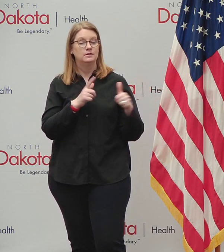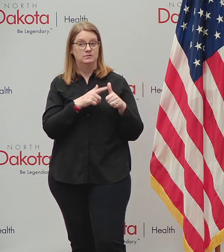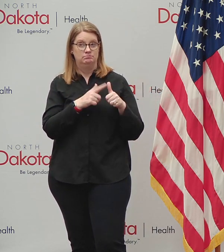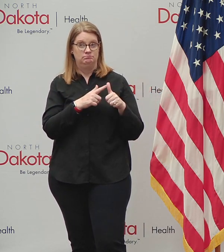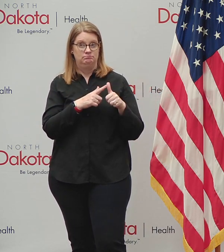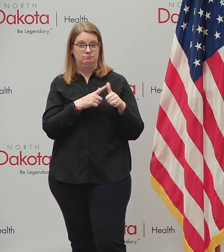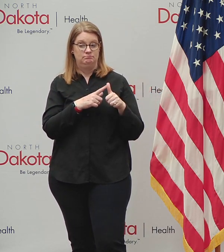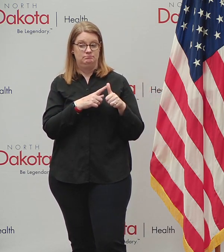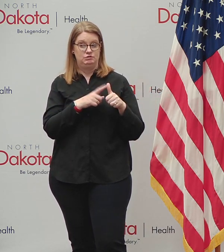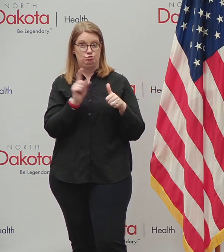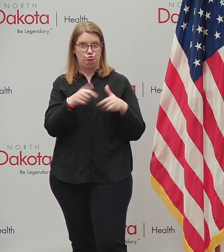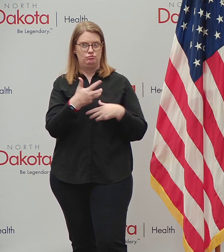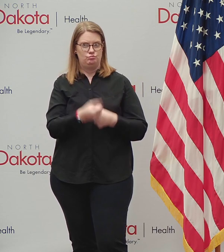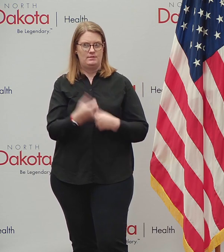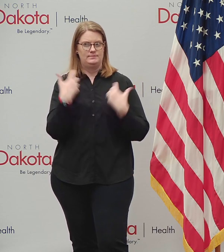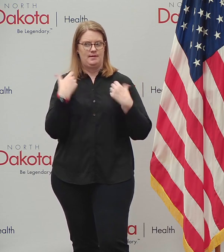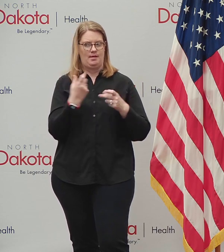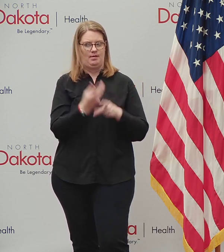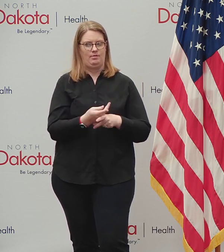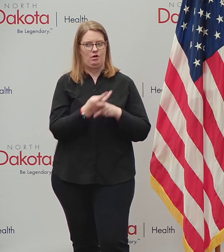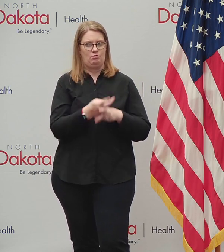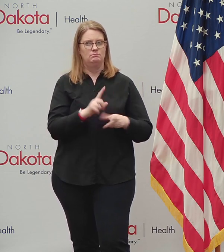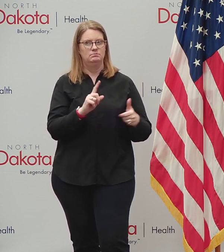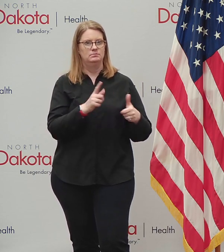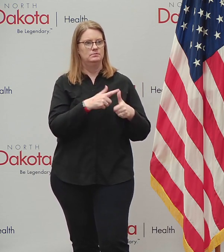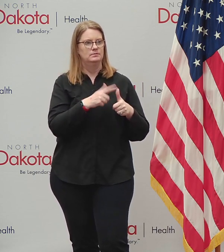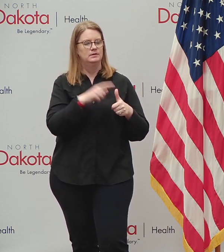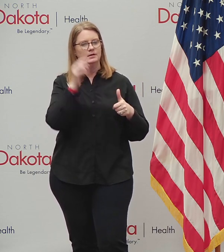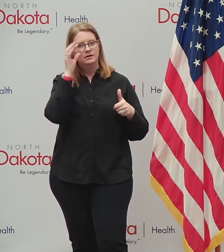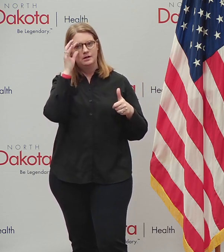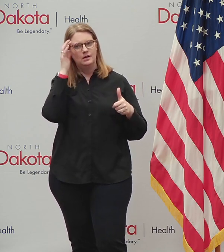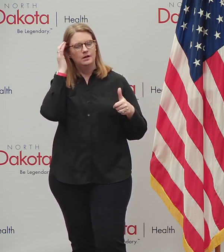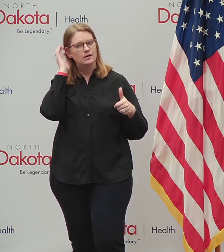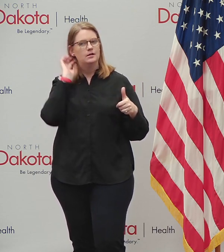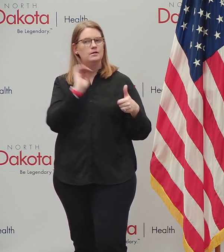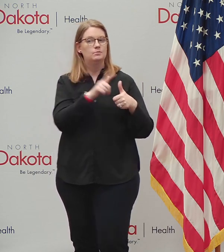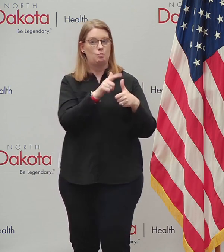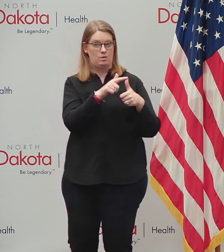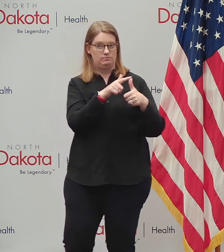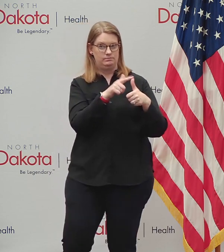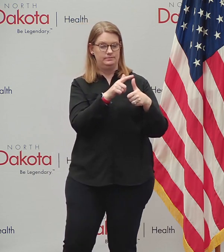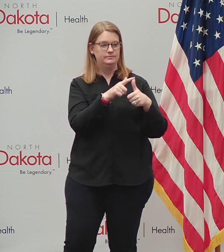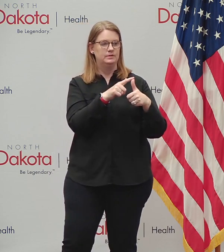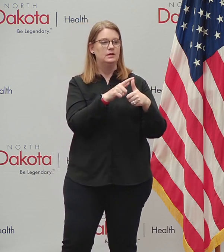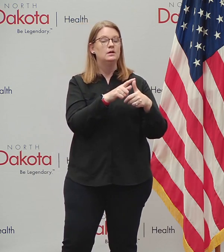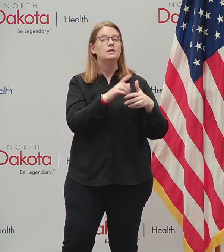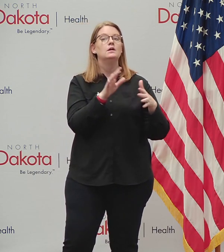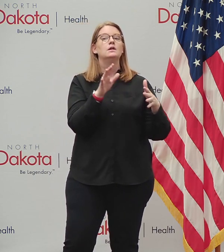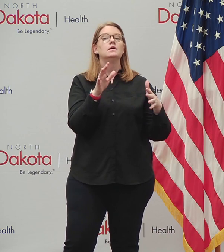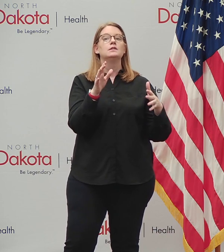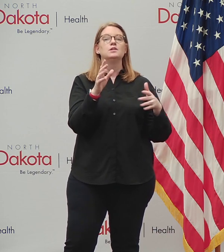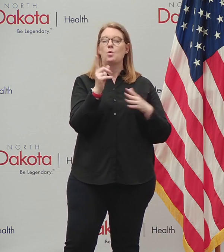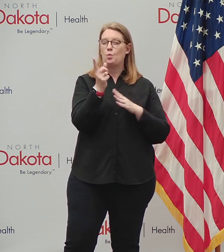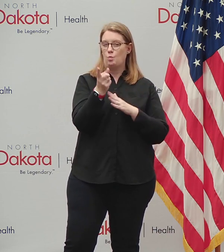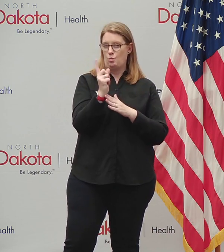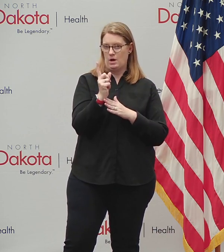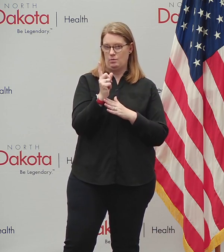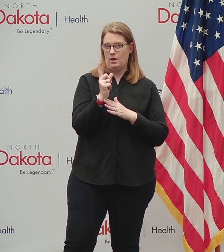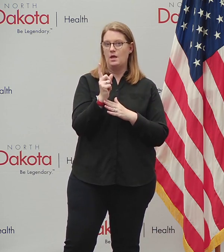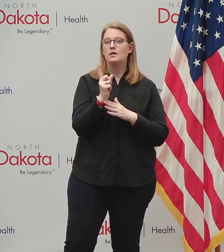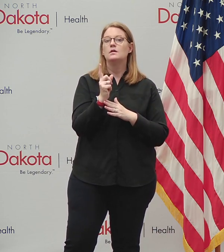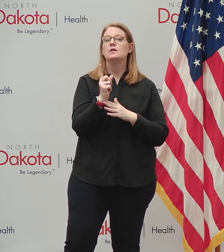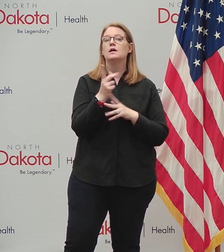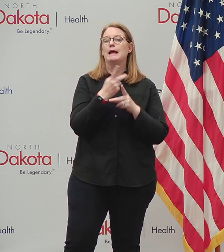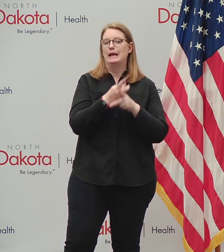trust the health care system. So, I mean, one, I think you brought up two points. One, initially out of abundance of caution, a lot of care was